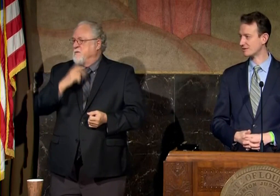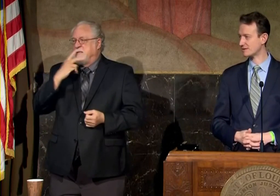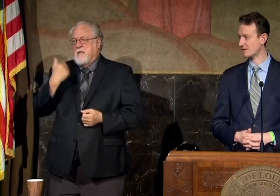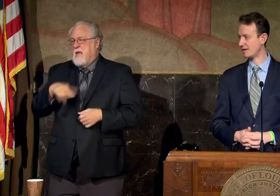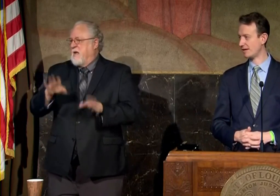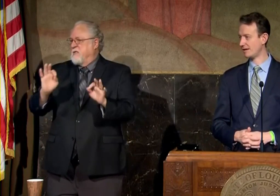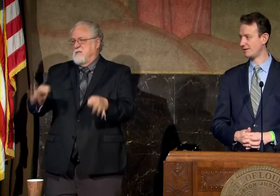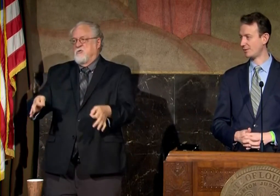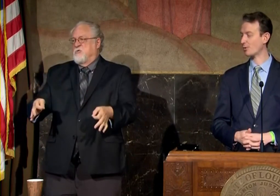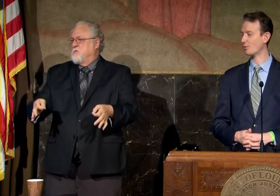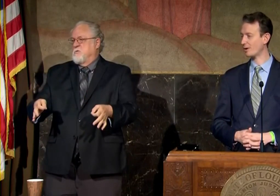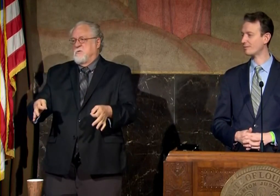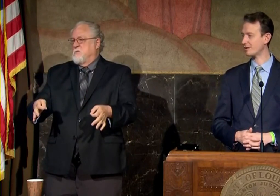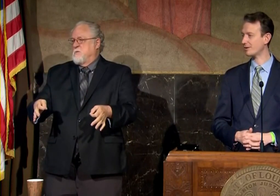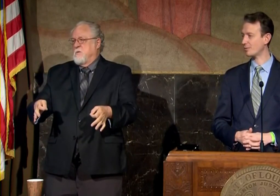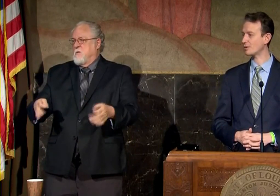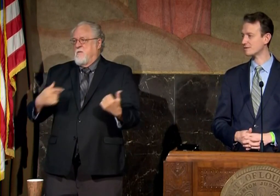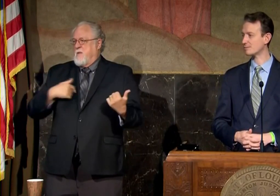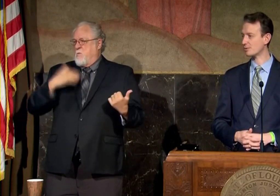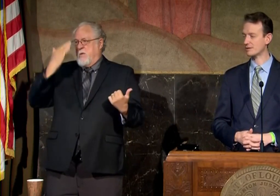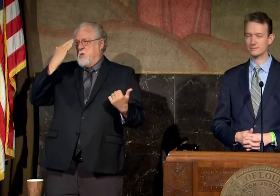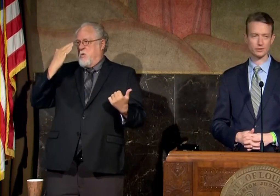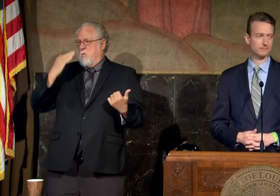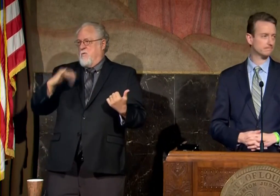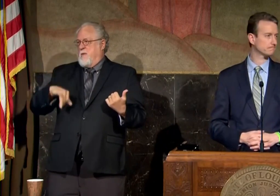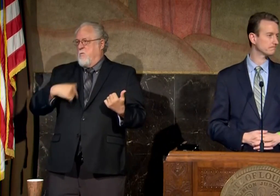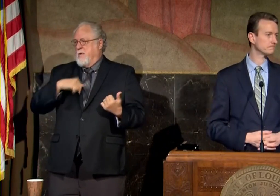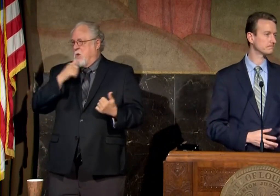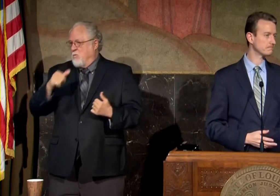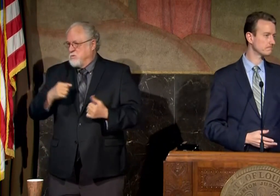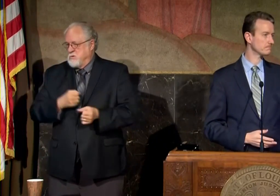decisions uh that we're aware of that we wouldn't support at this